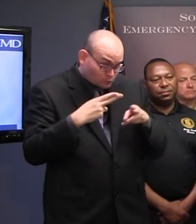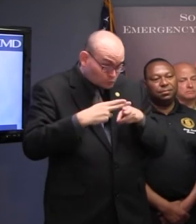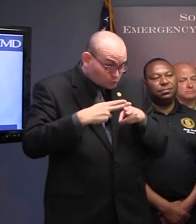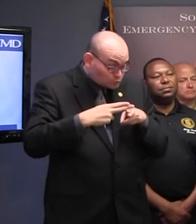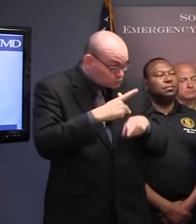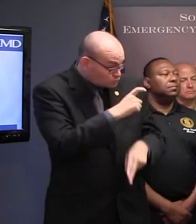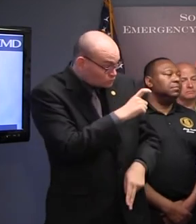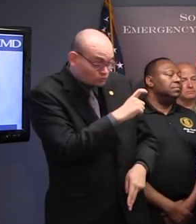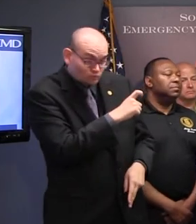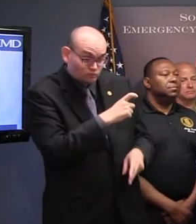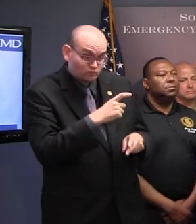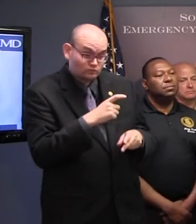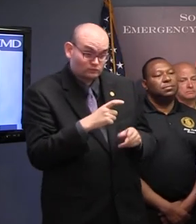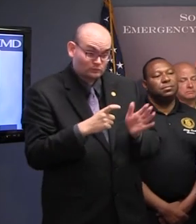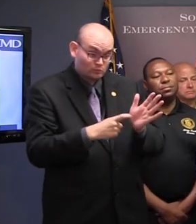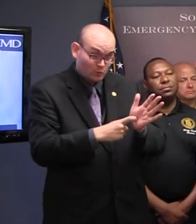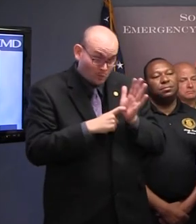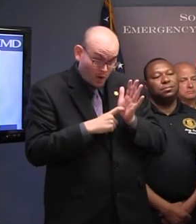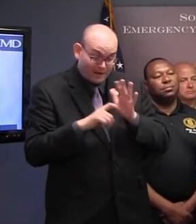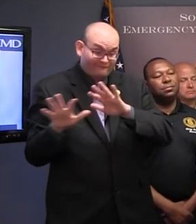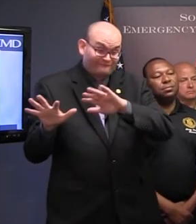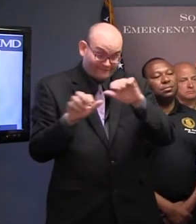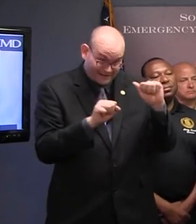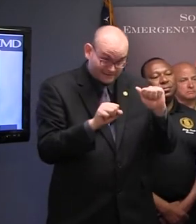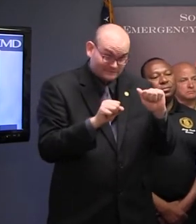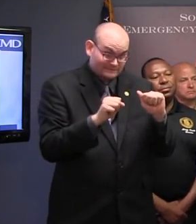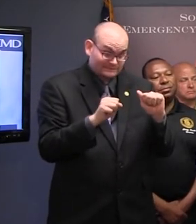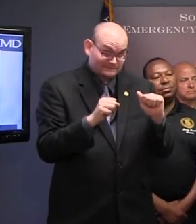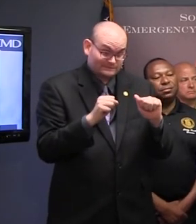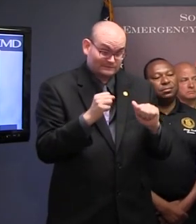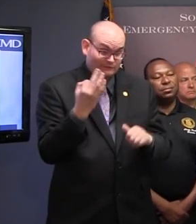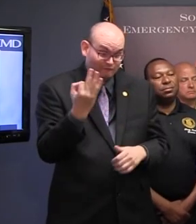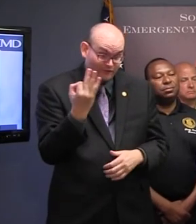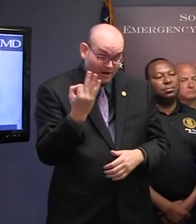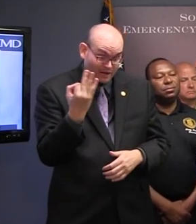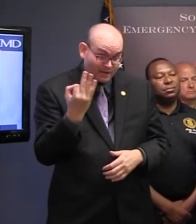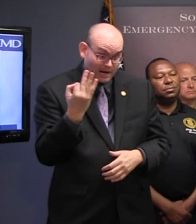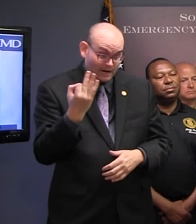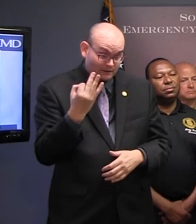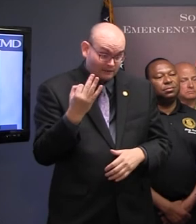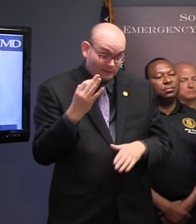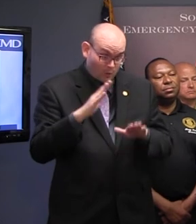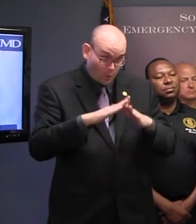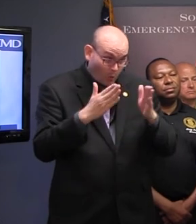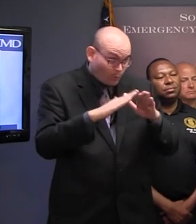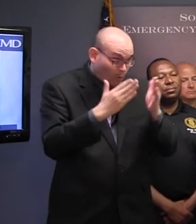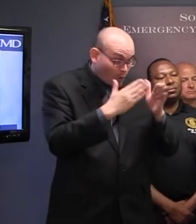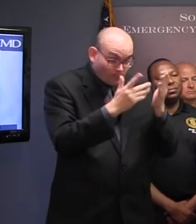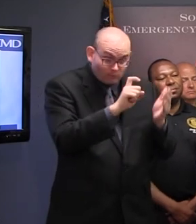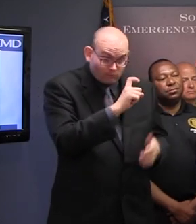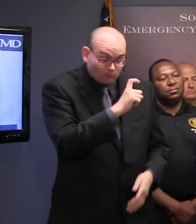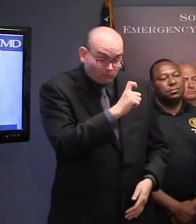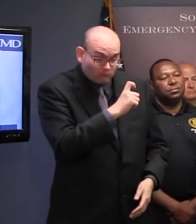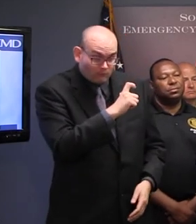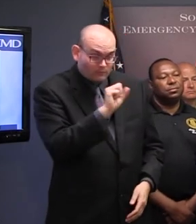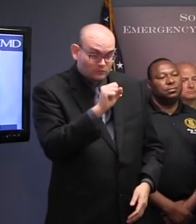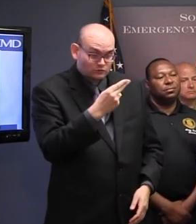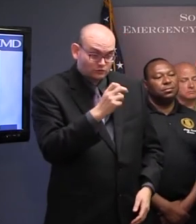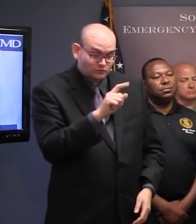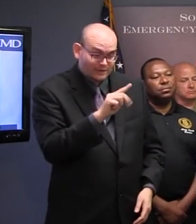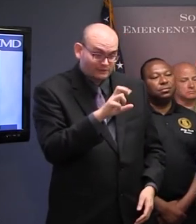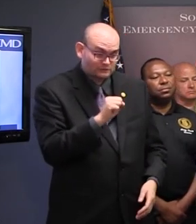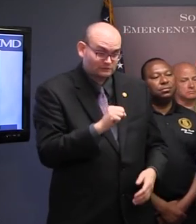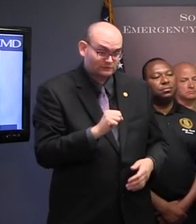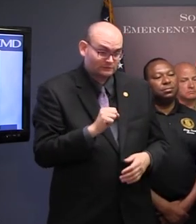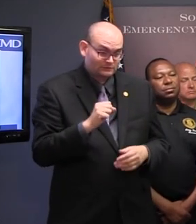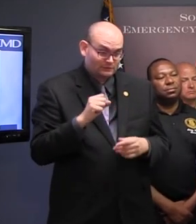order takes place. So are we looking at sometime Friday that the shelters might be open, timed with the announcement of an